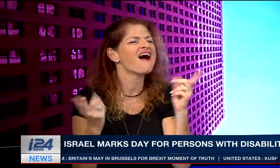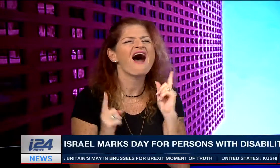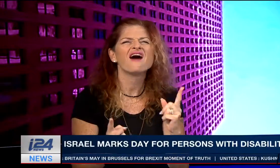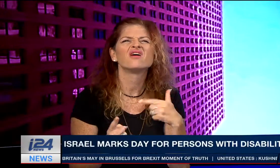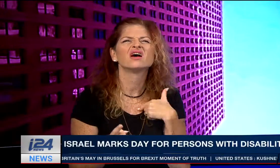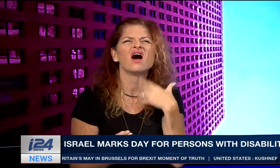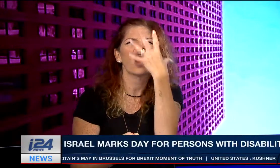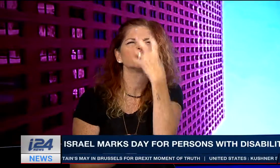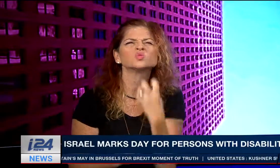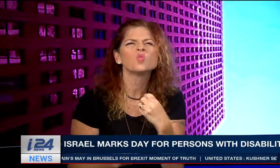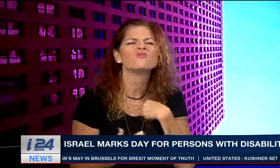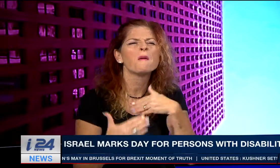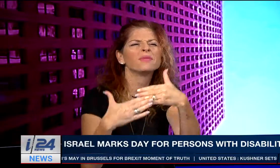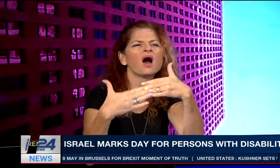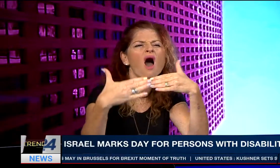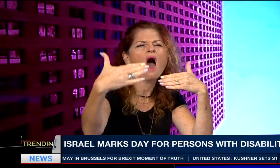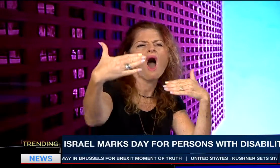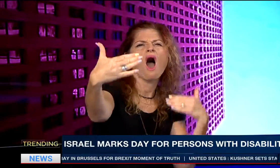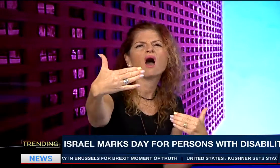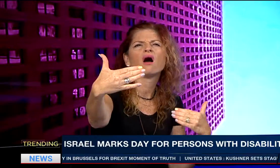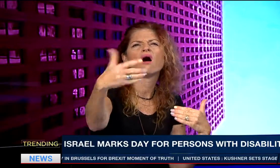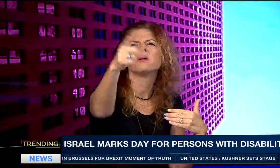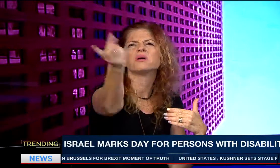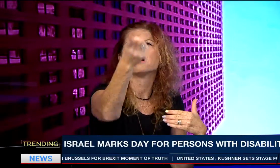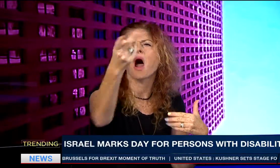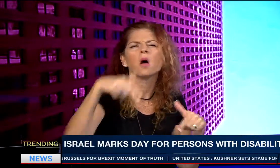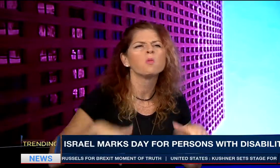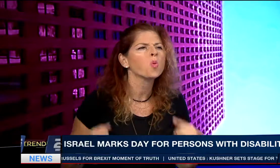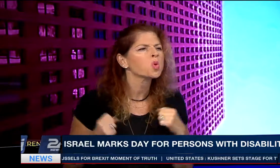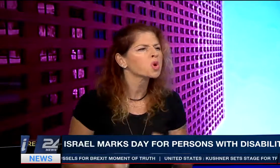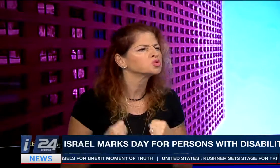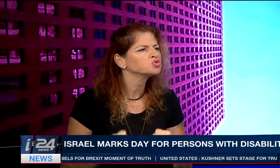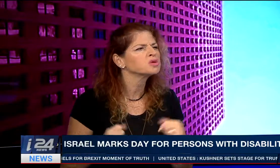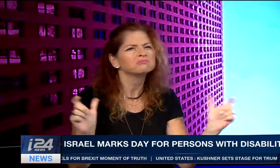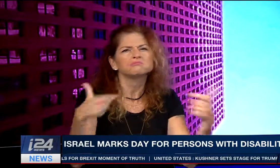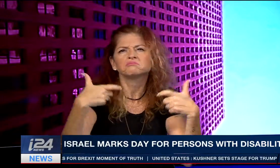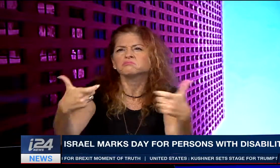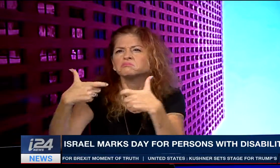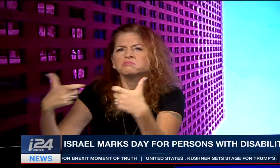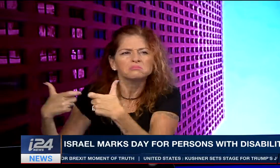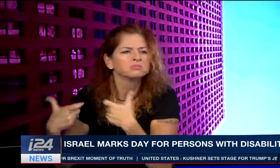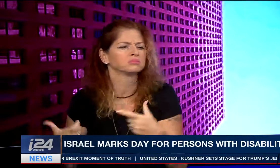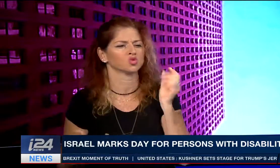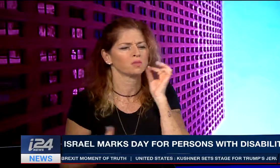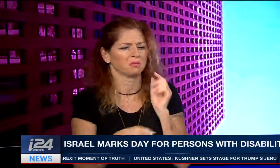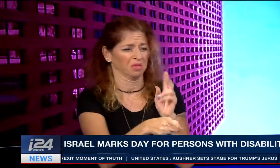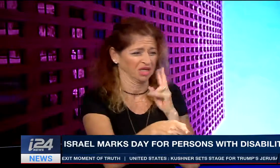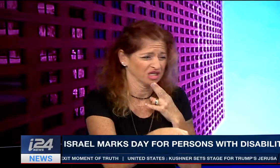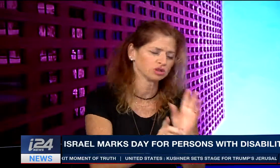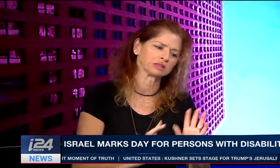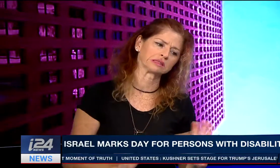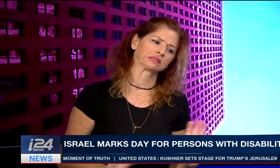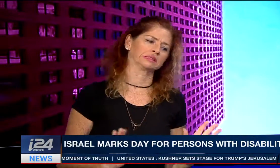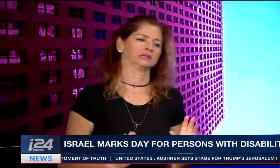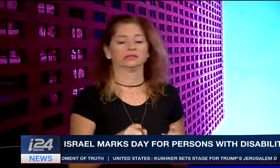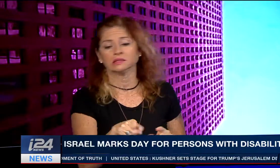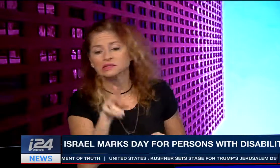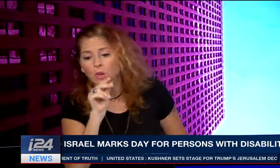jealousy, but I'm saying, like, I want to do everything. It seems like in Israel, everything is a bit difficult. Oh, oh,